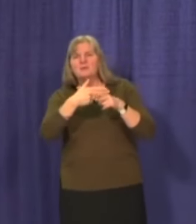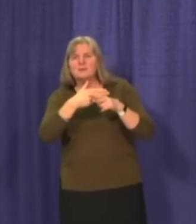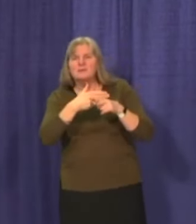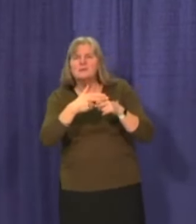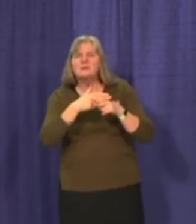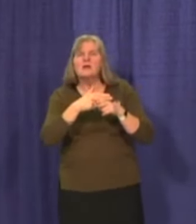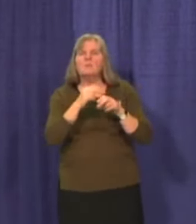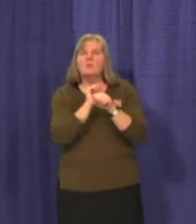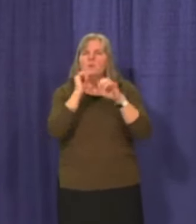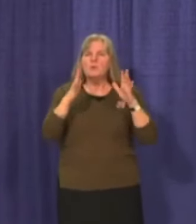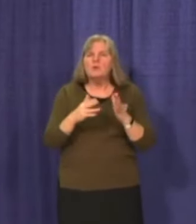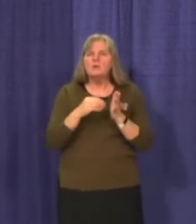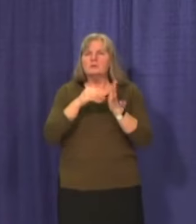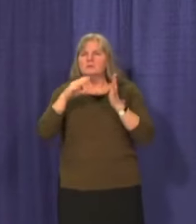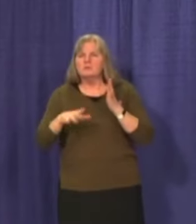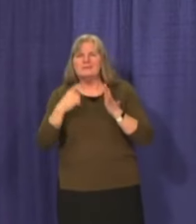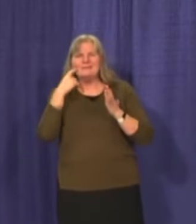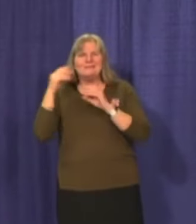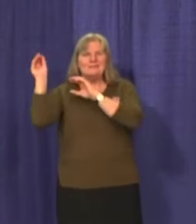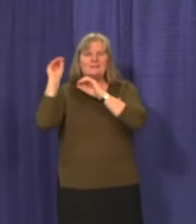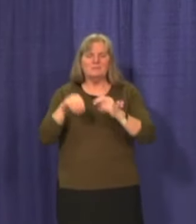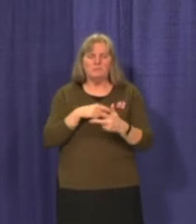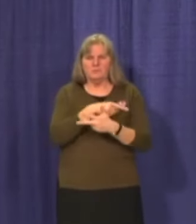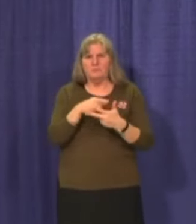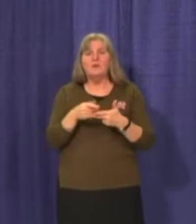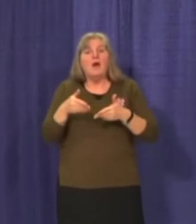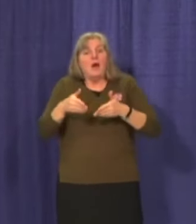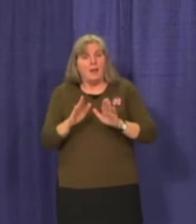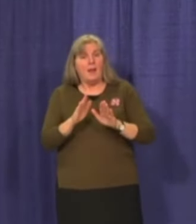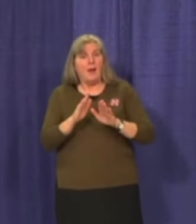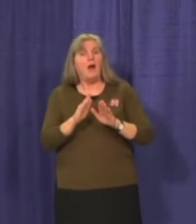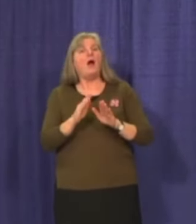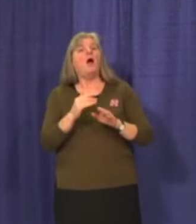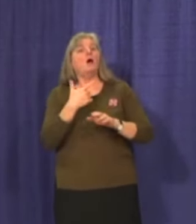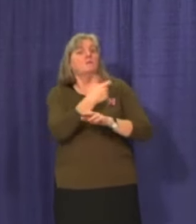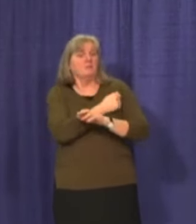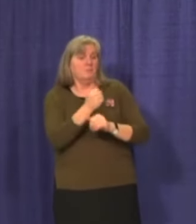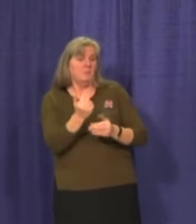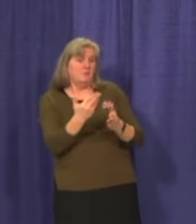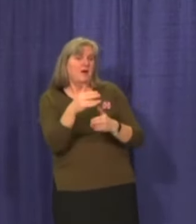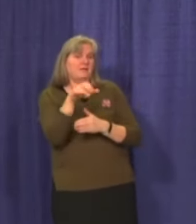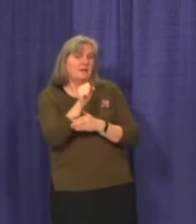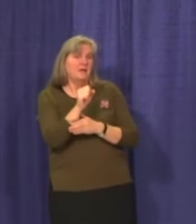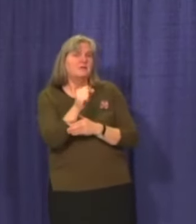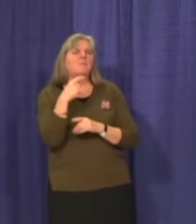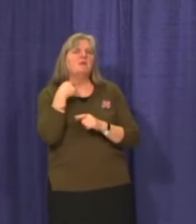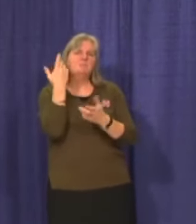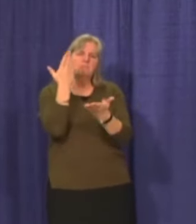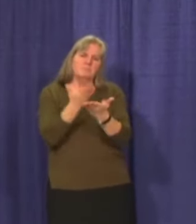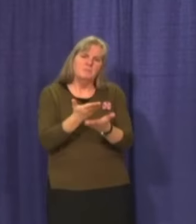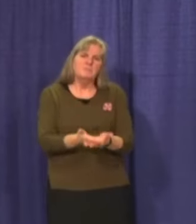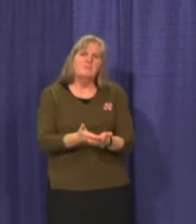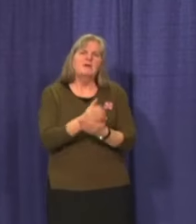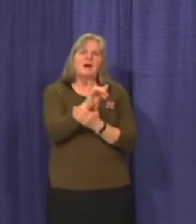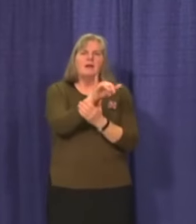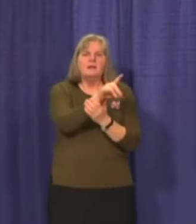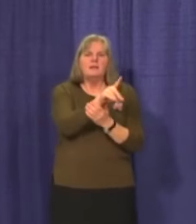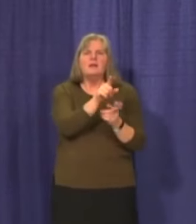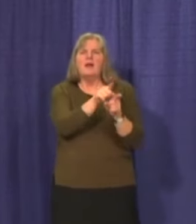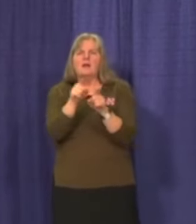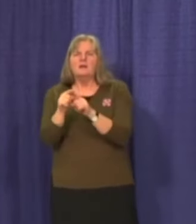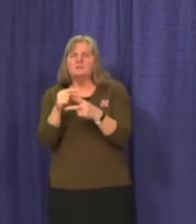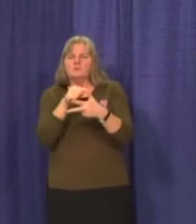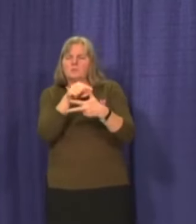or recently relocated, you're eligible to be vaccinated in the Yukon but will need to bring valid ID plus one of the following